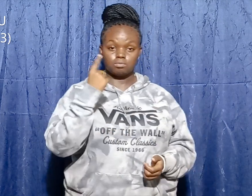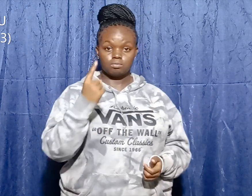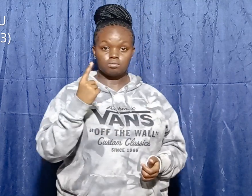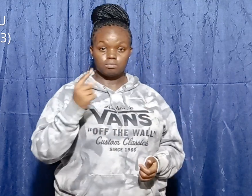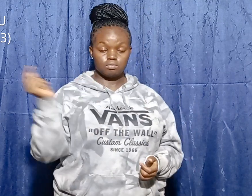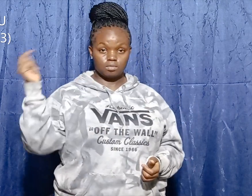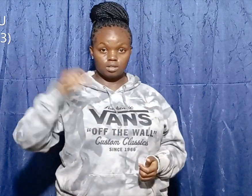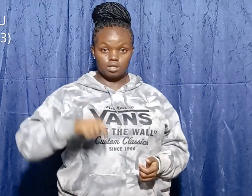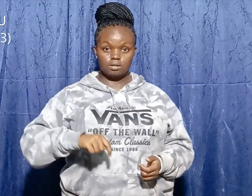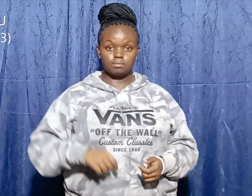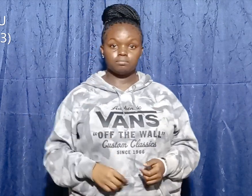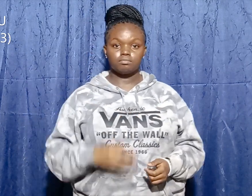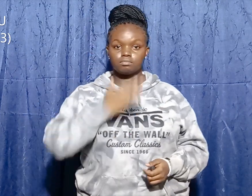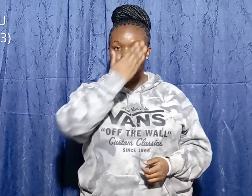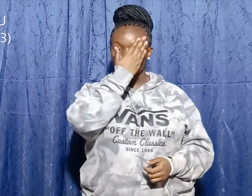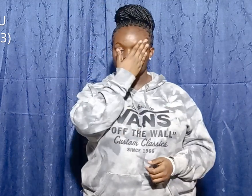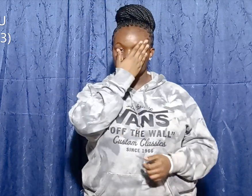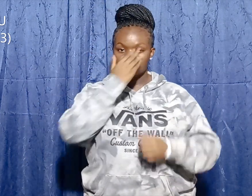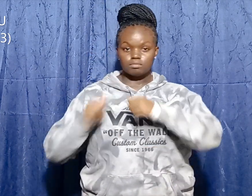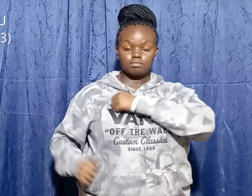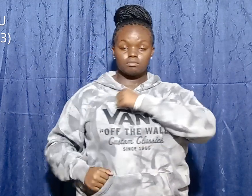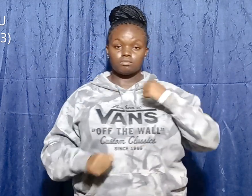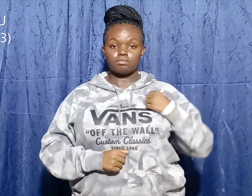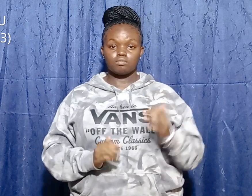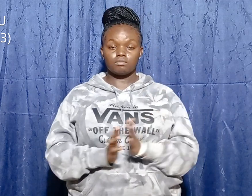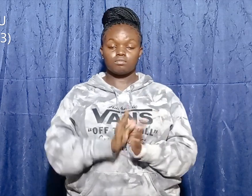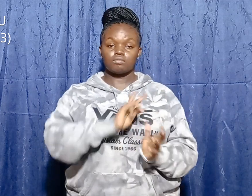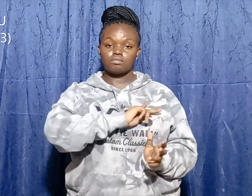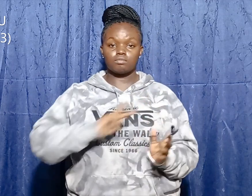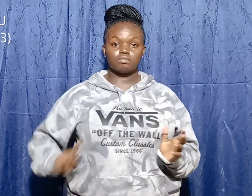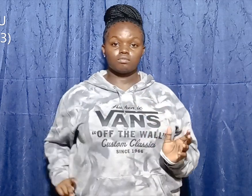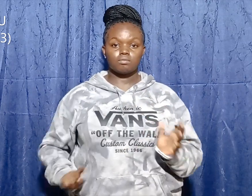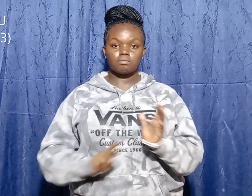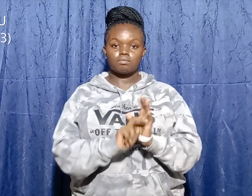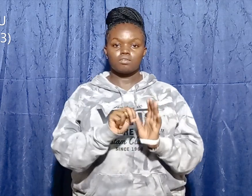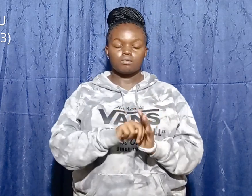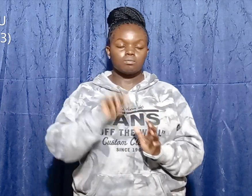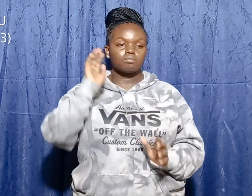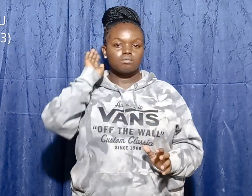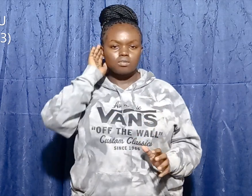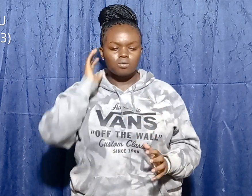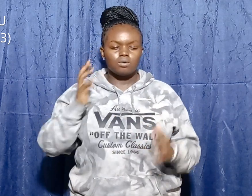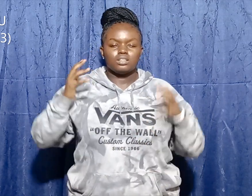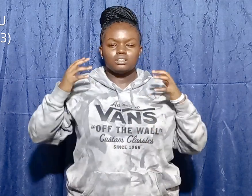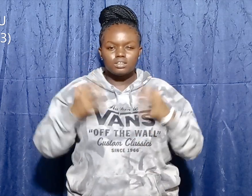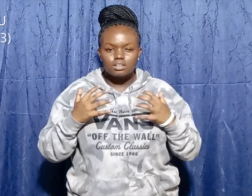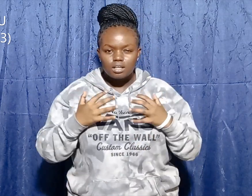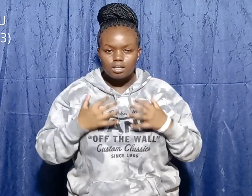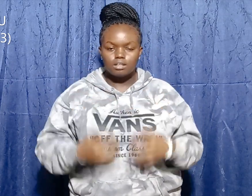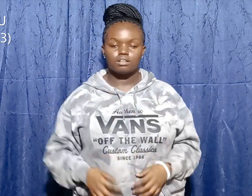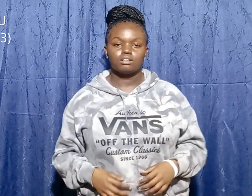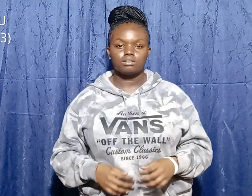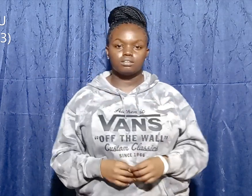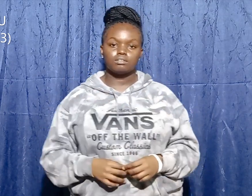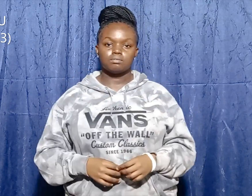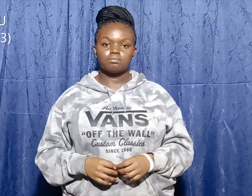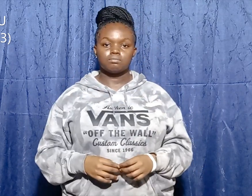Israelite soldiers with kin Saul heard and they were scared. Every morning and